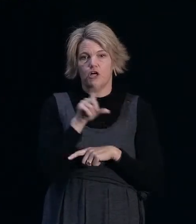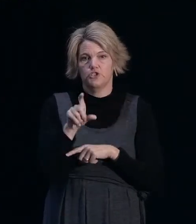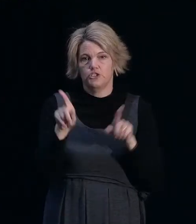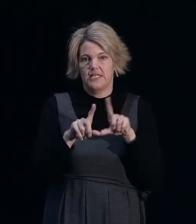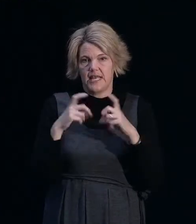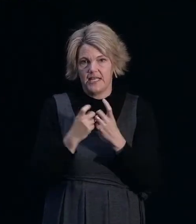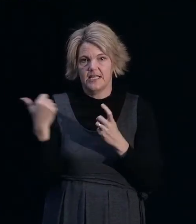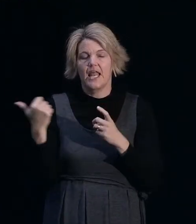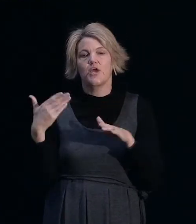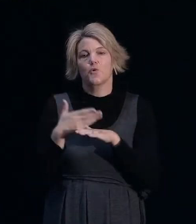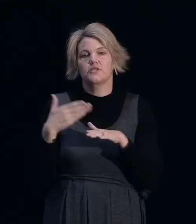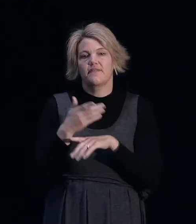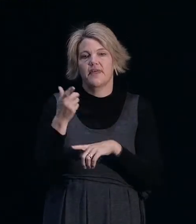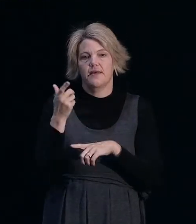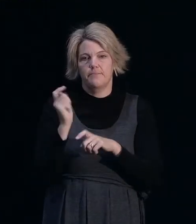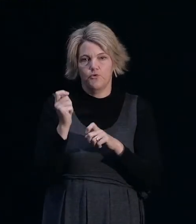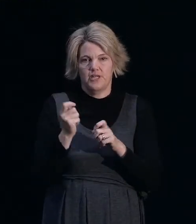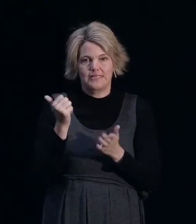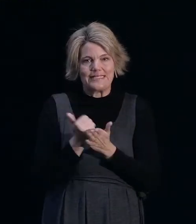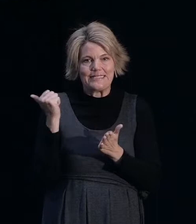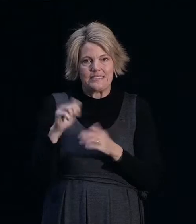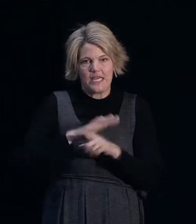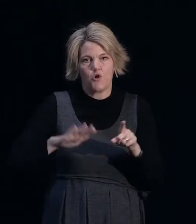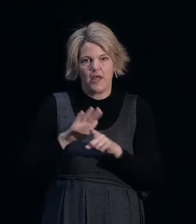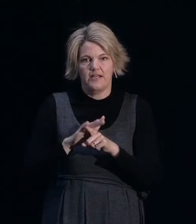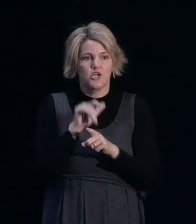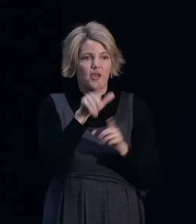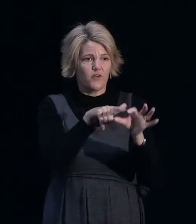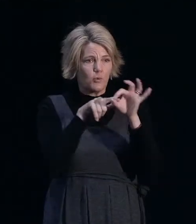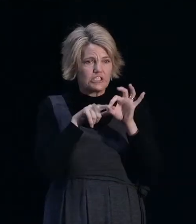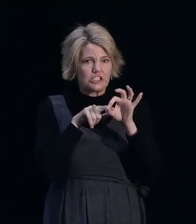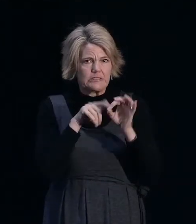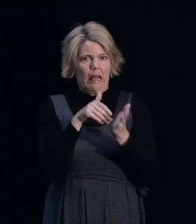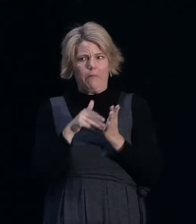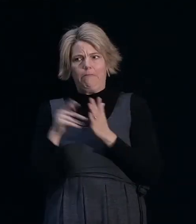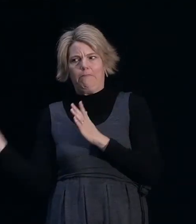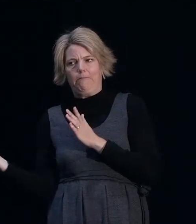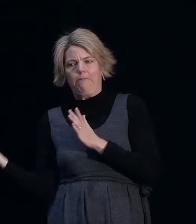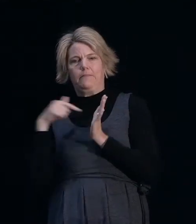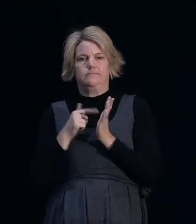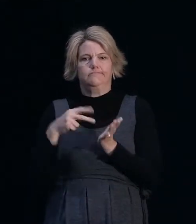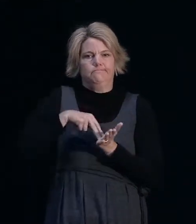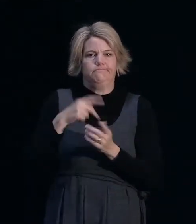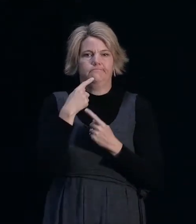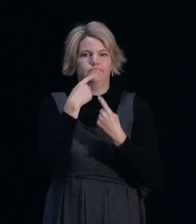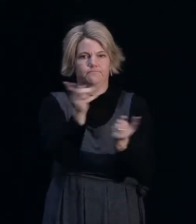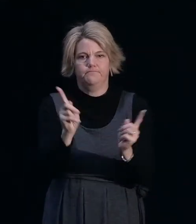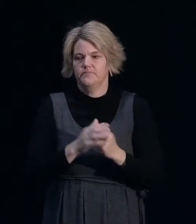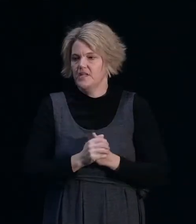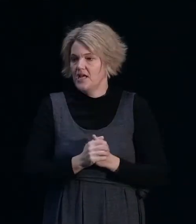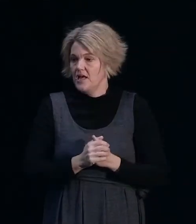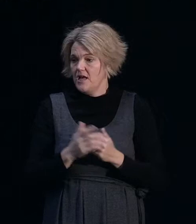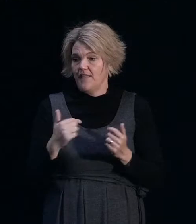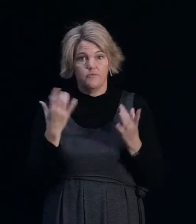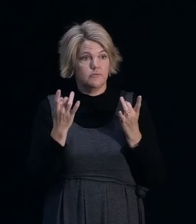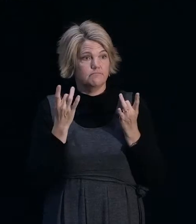works in the building consents area. So he's here to help me with some questions, if you have any around building consent issues. And we'll jump into